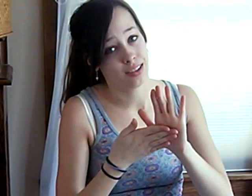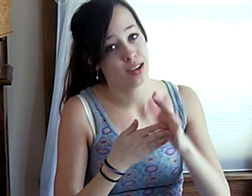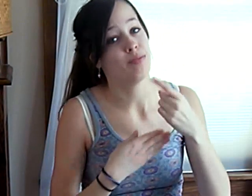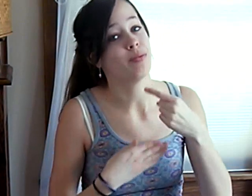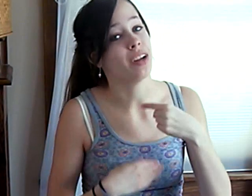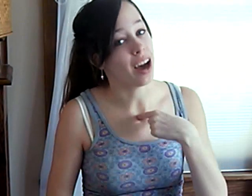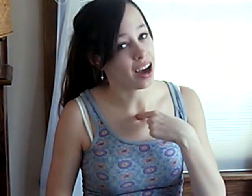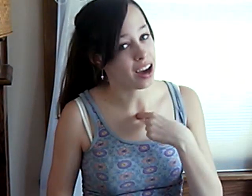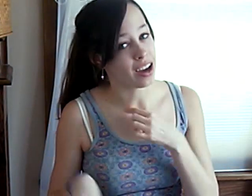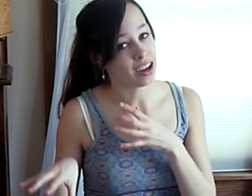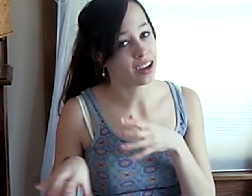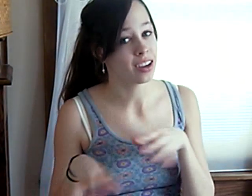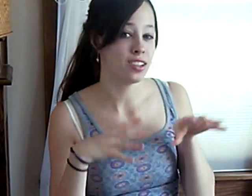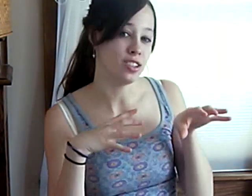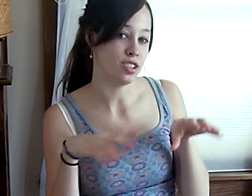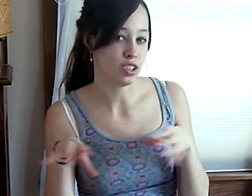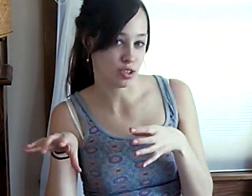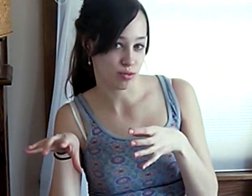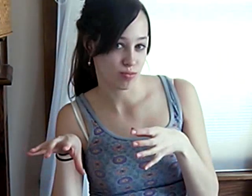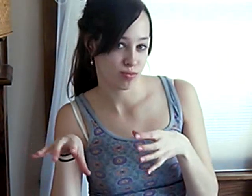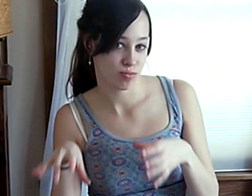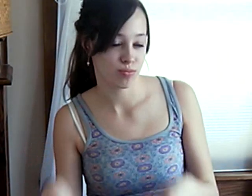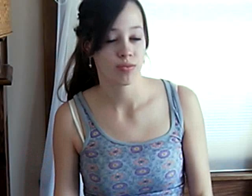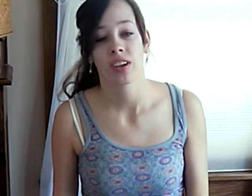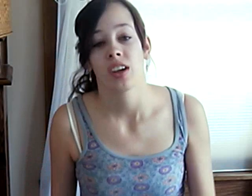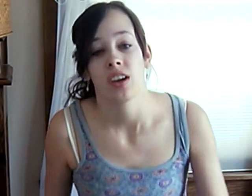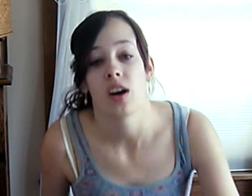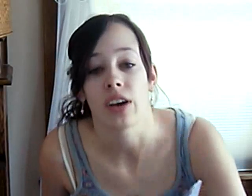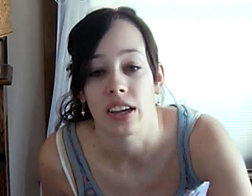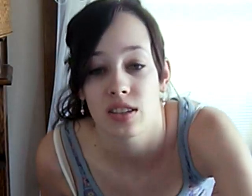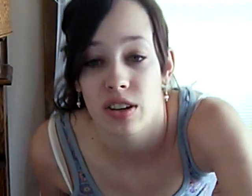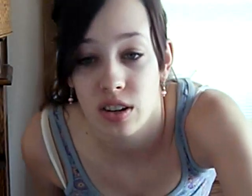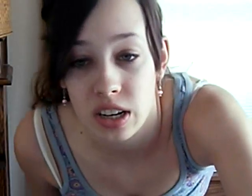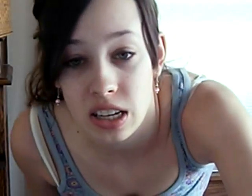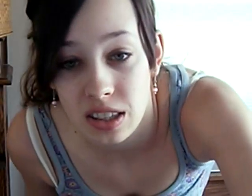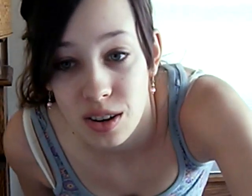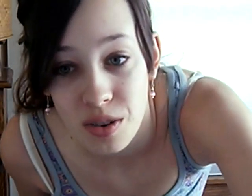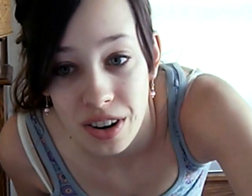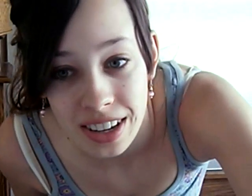but I do. Okay, so here is the chorus.